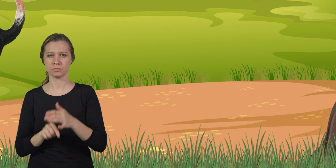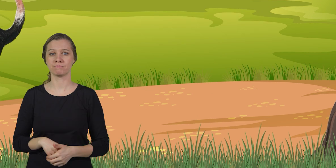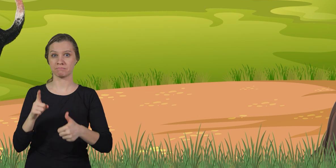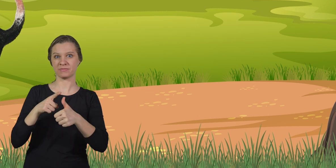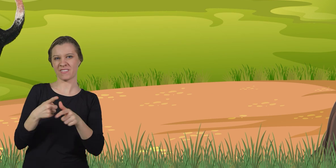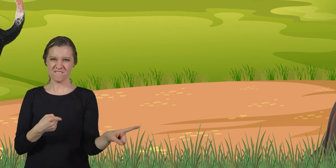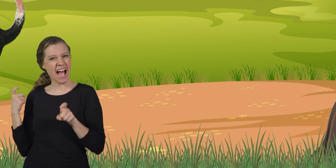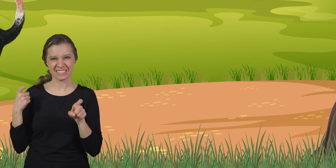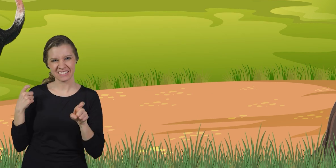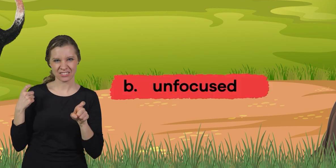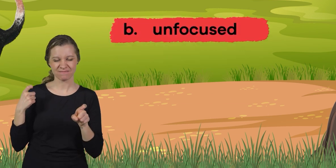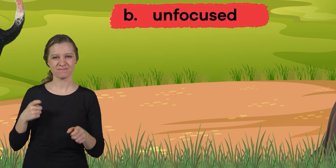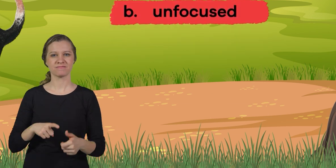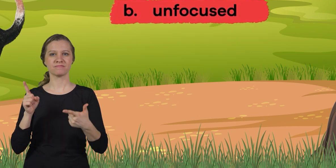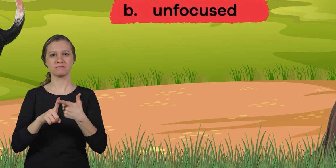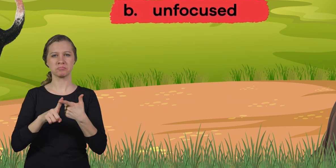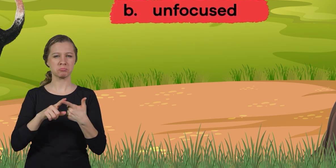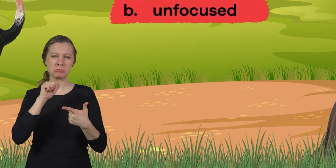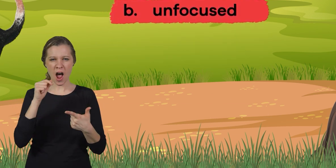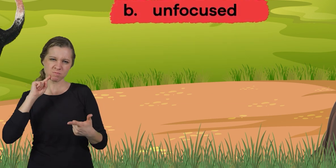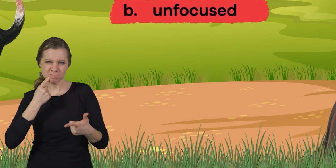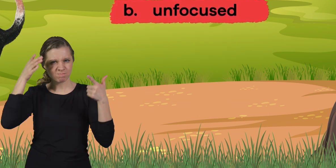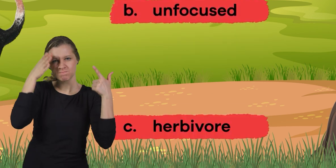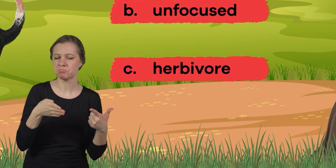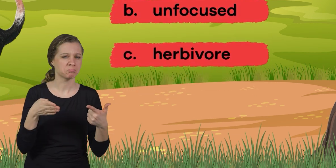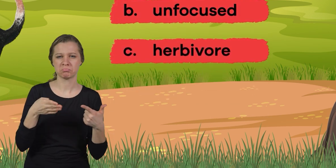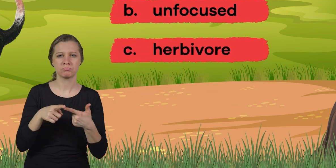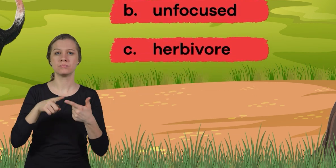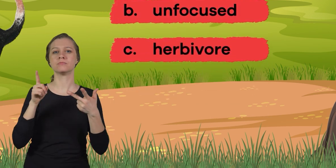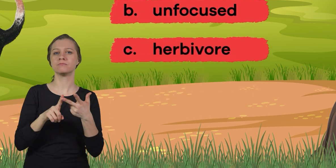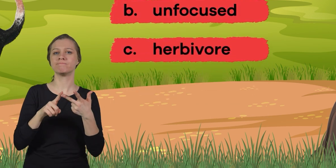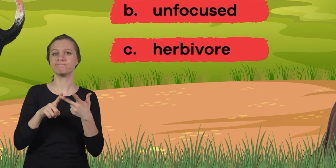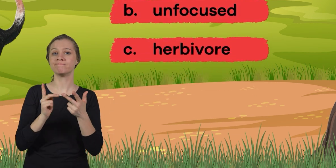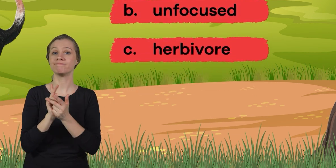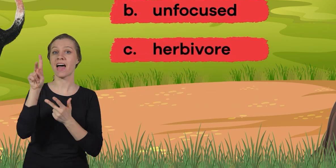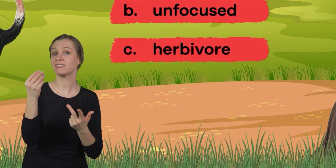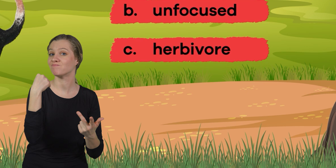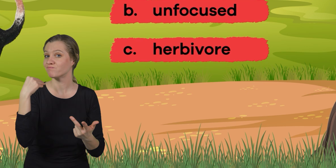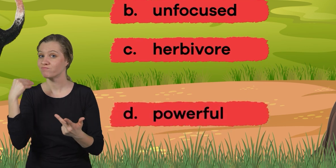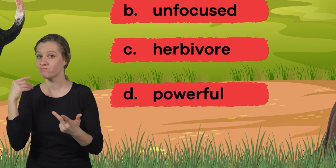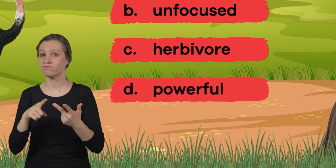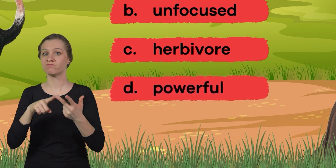Speedy B. Unfocused C. Herbivore D.